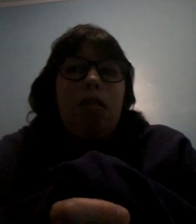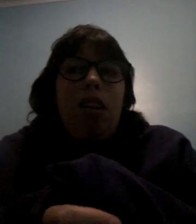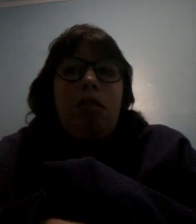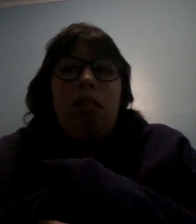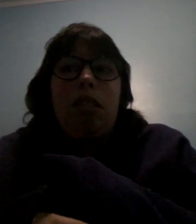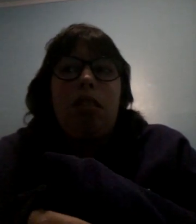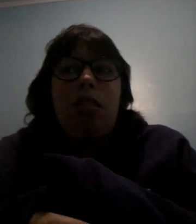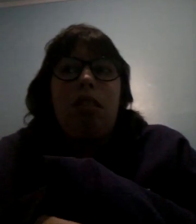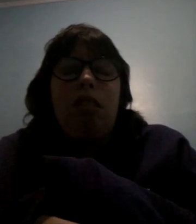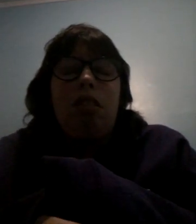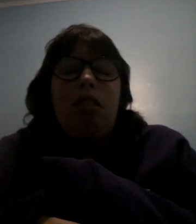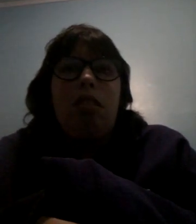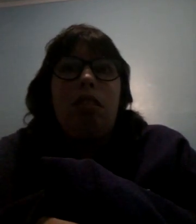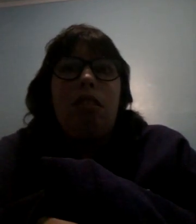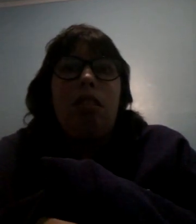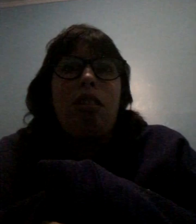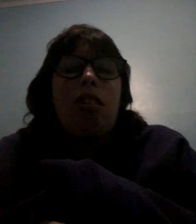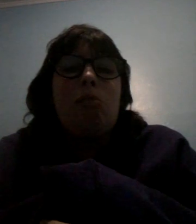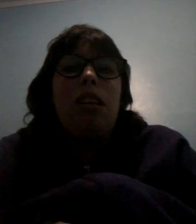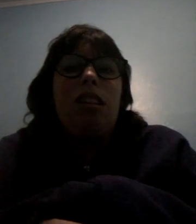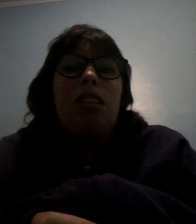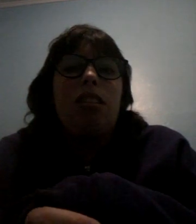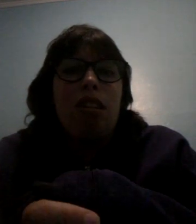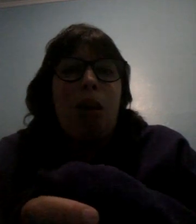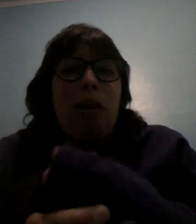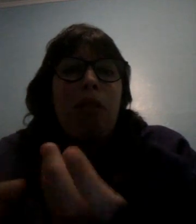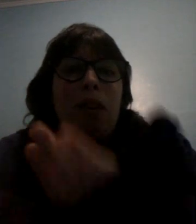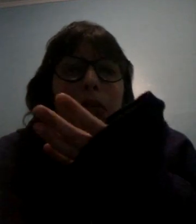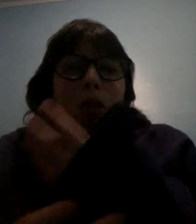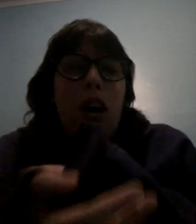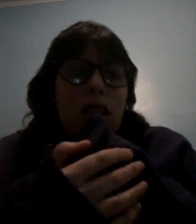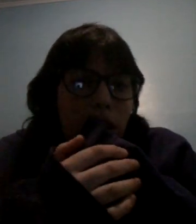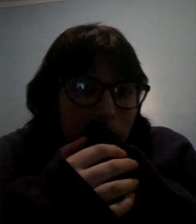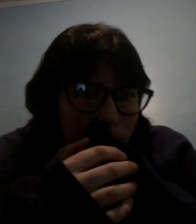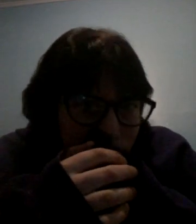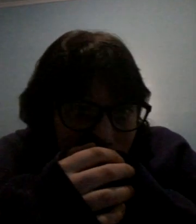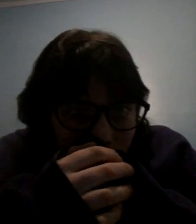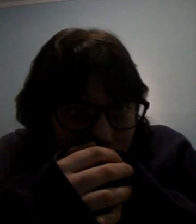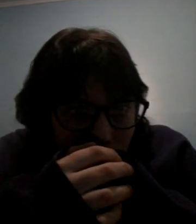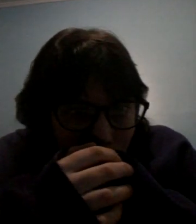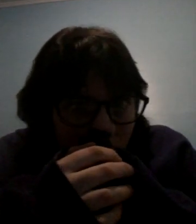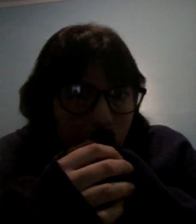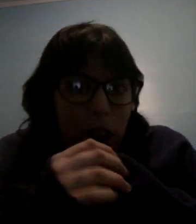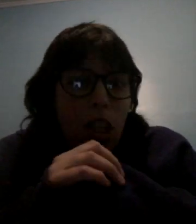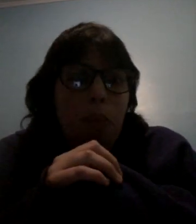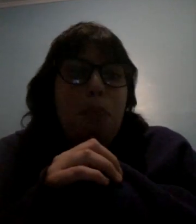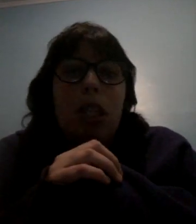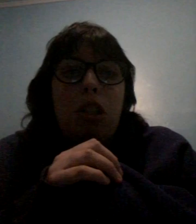has and it doesn't matter like I'm on my feet a lot and it freaking hurts like a bitch